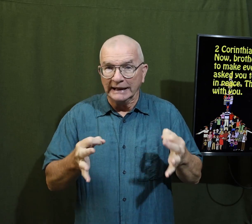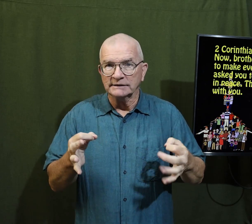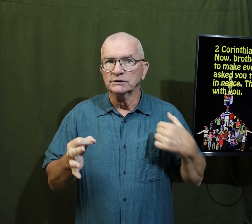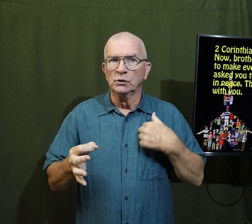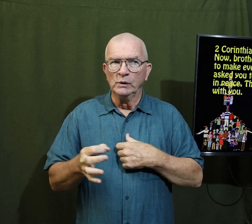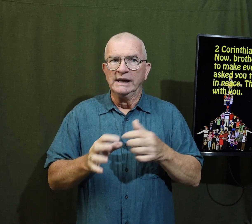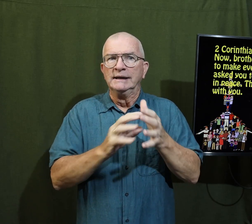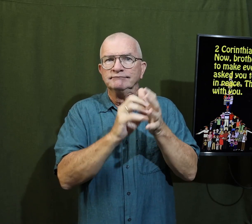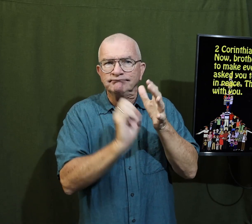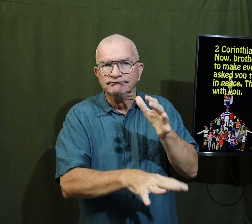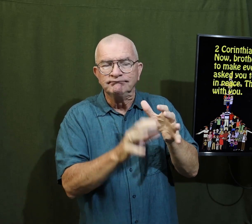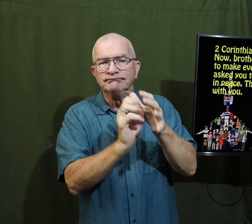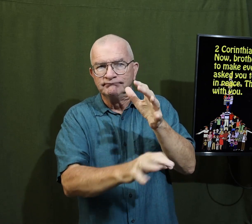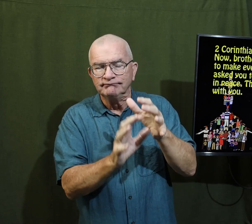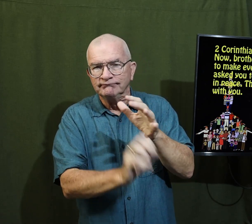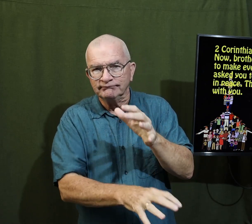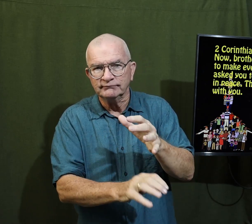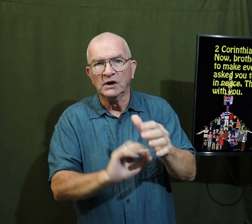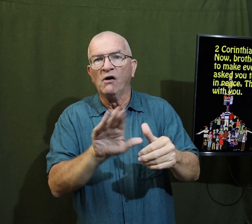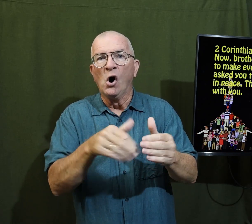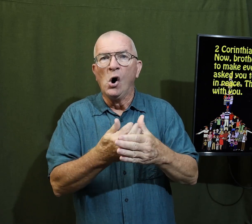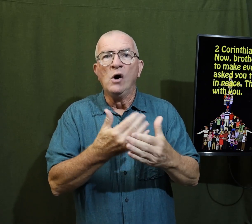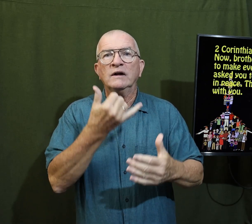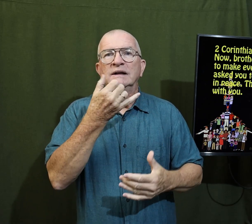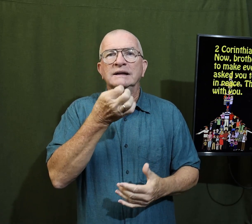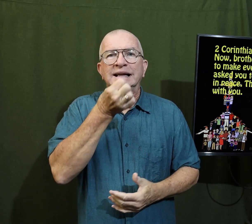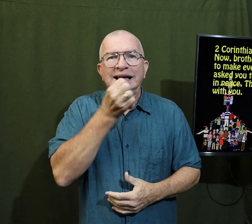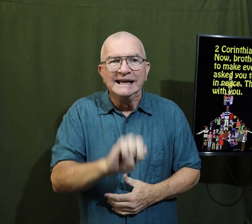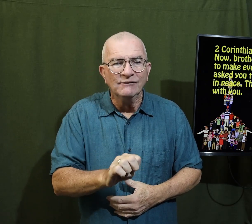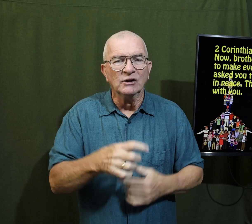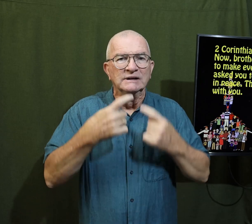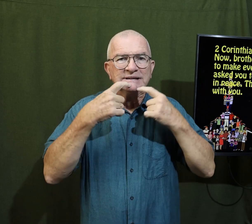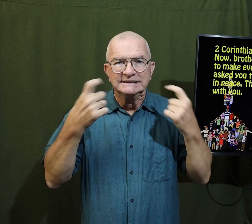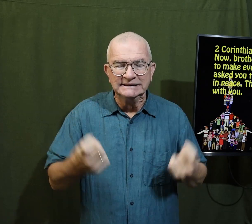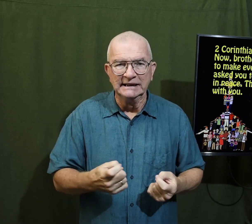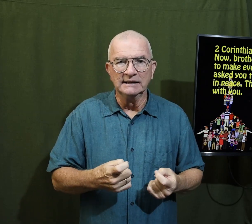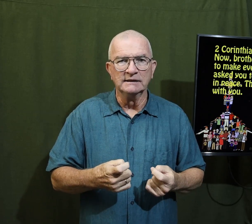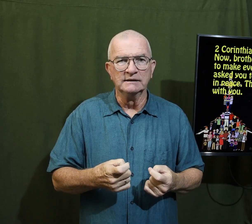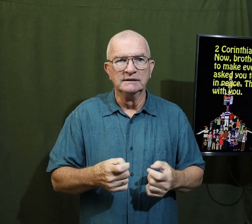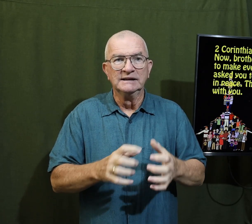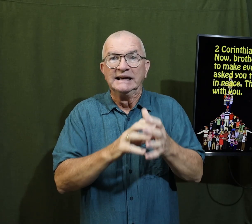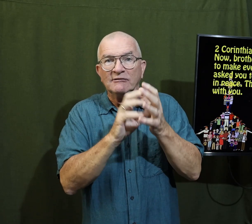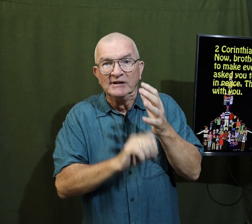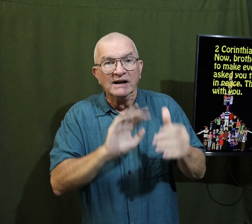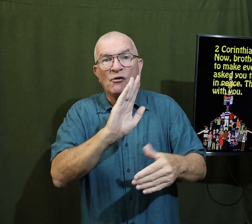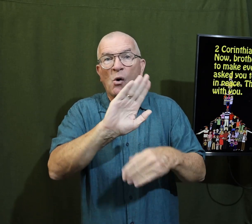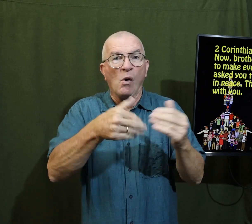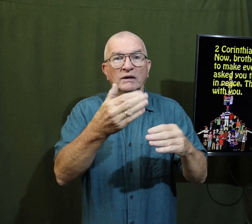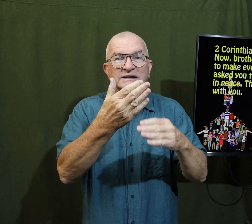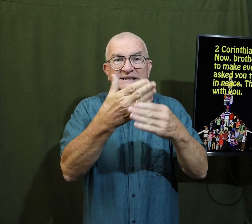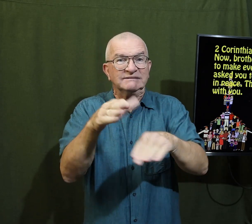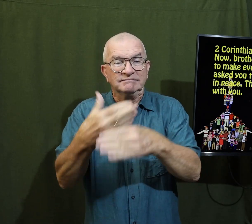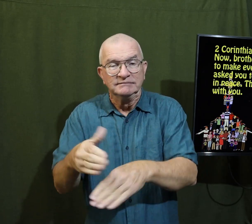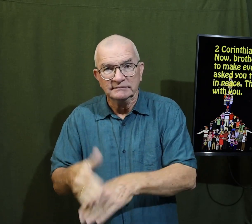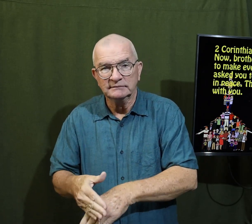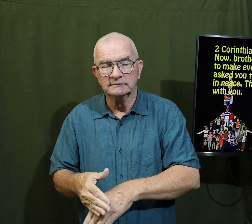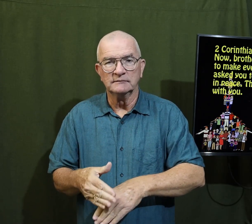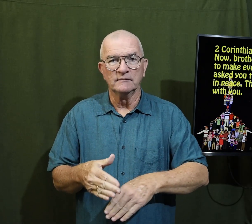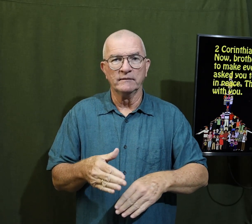unless we get rid of all the evil the sin and remove all the division